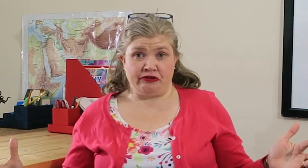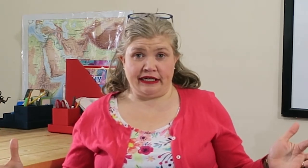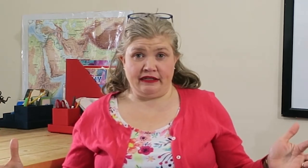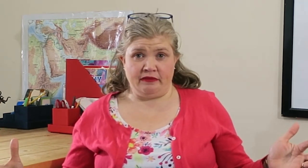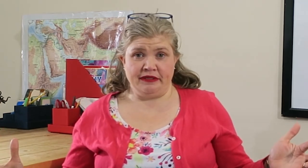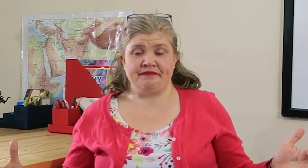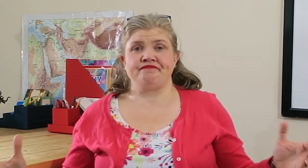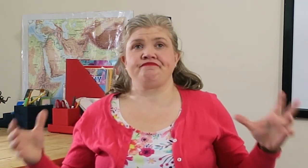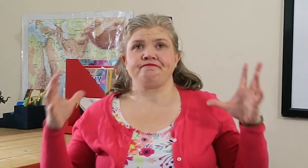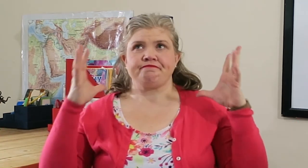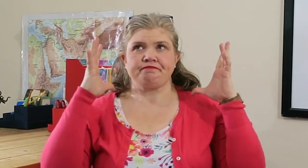curriculum.